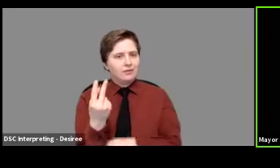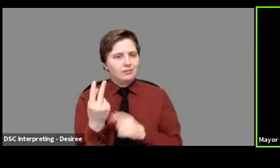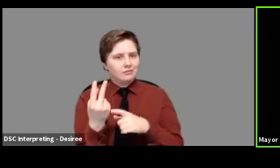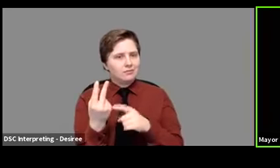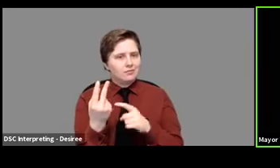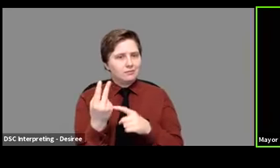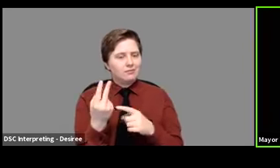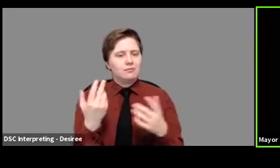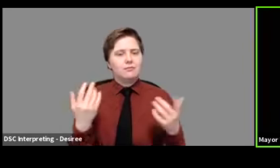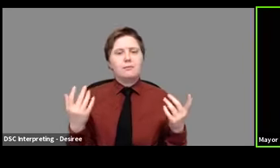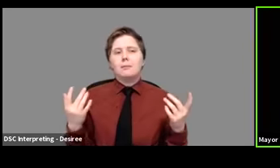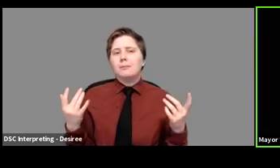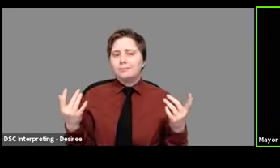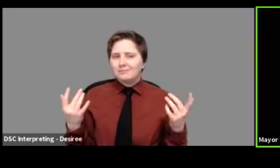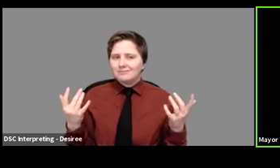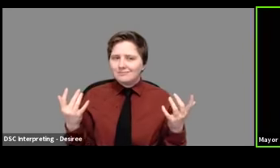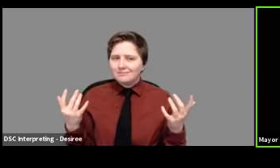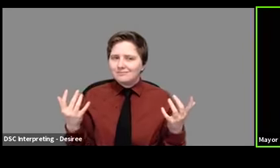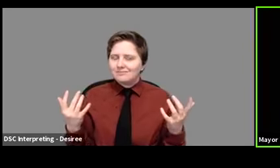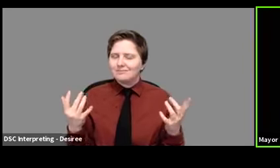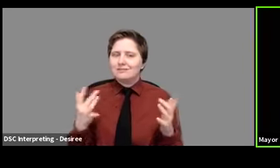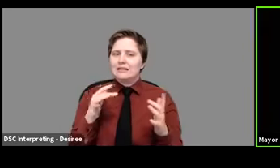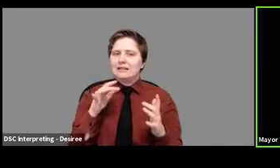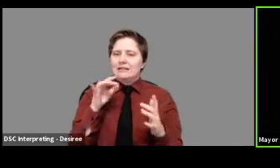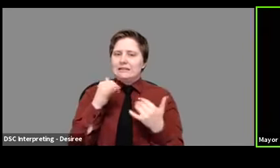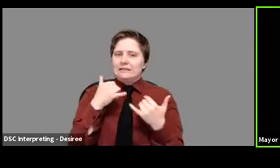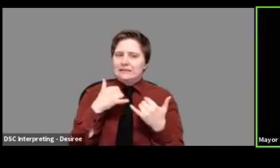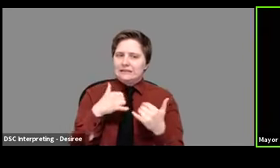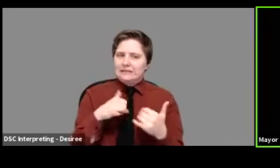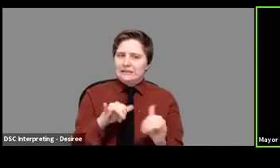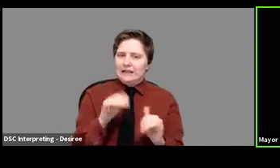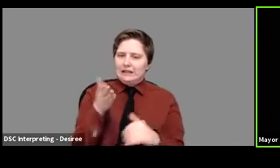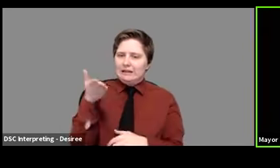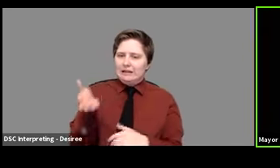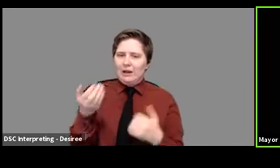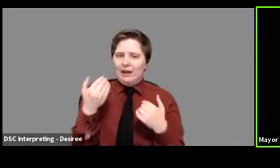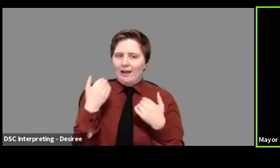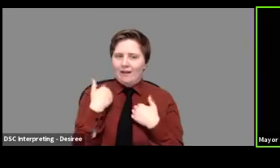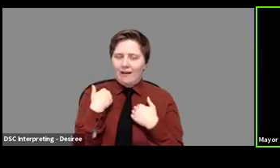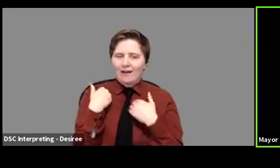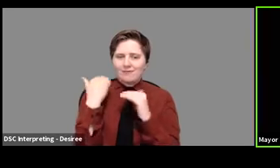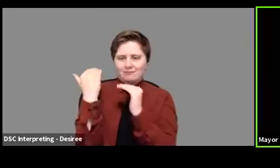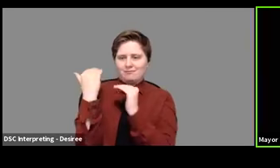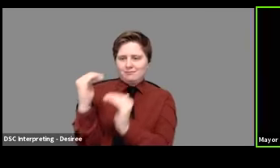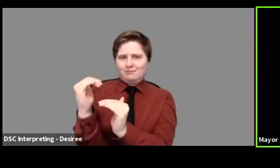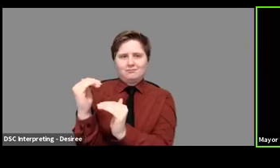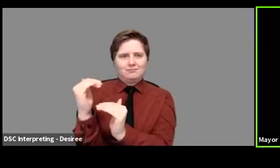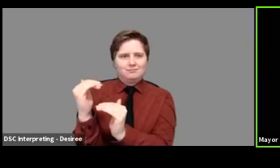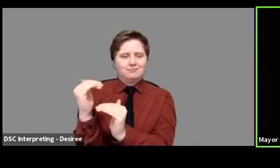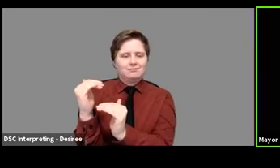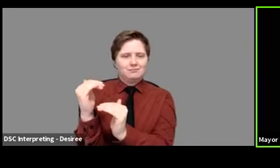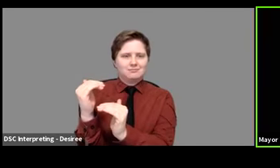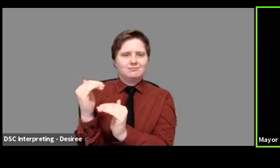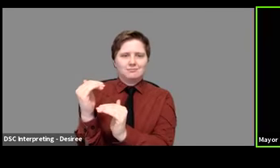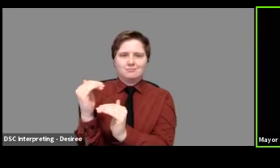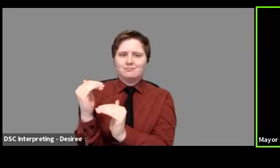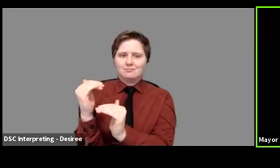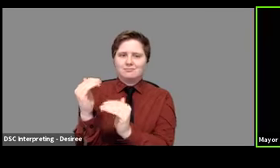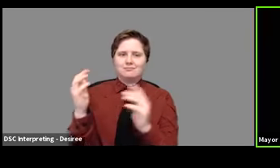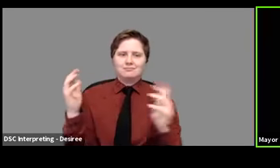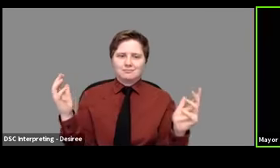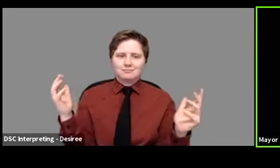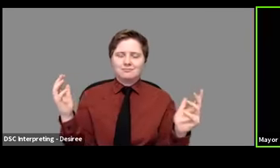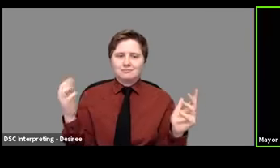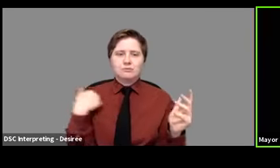there, there are still going to need to be some restrictions and